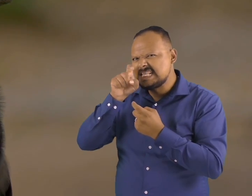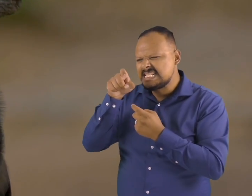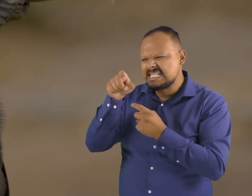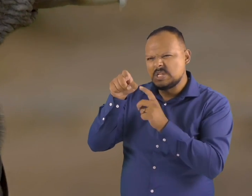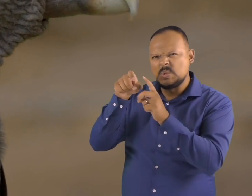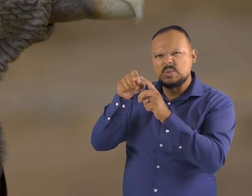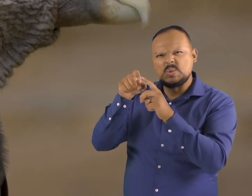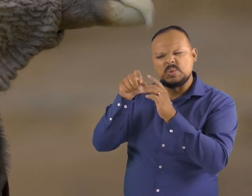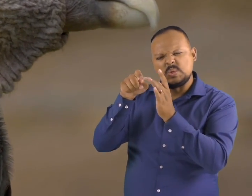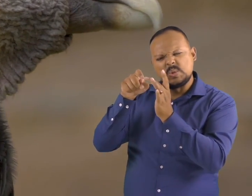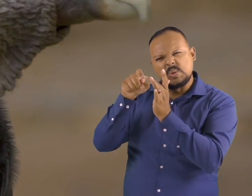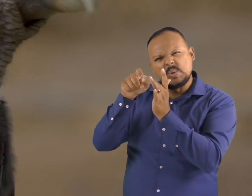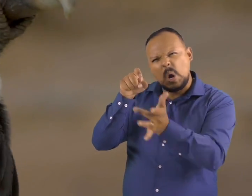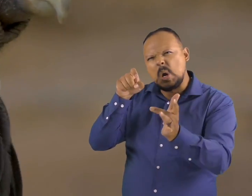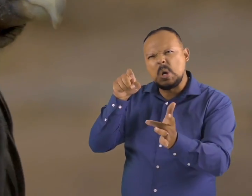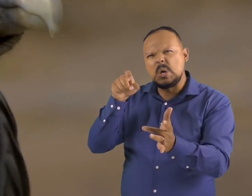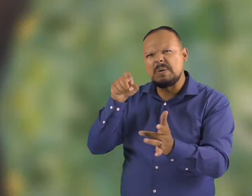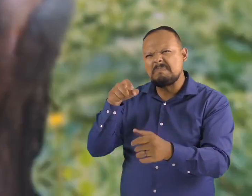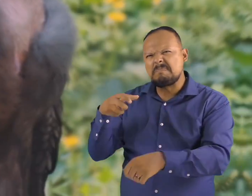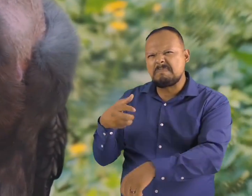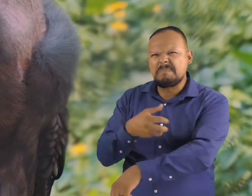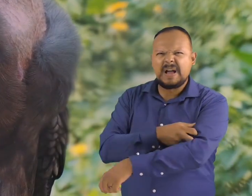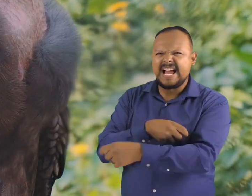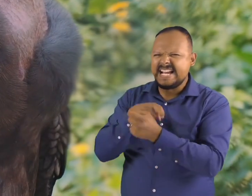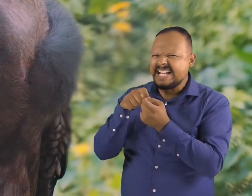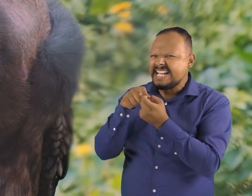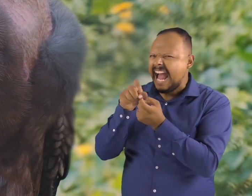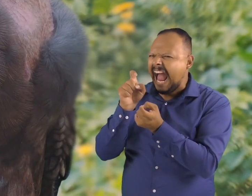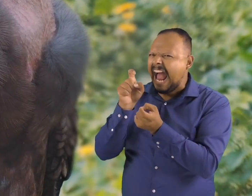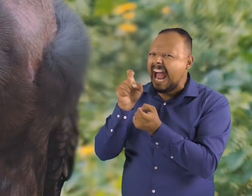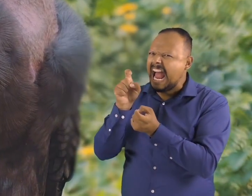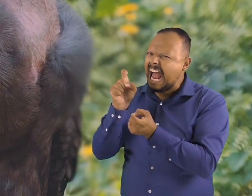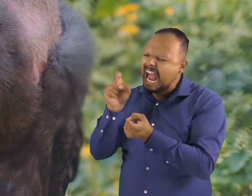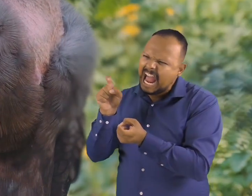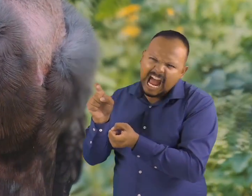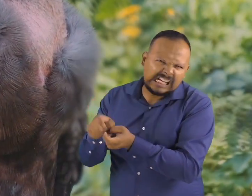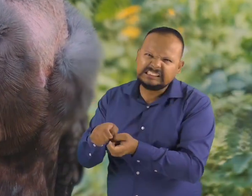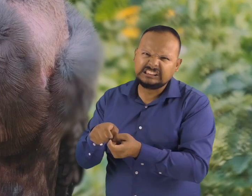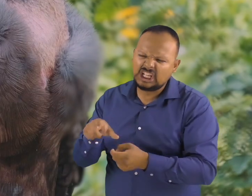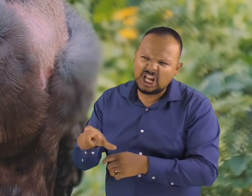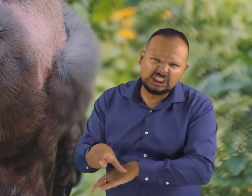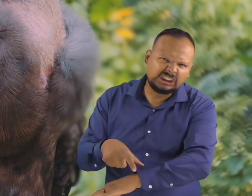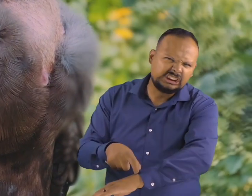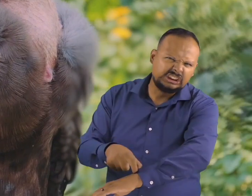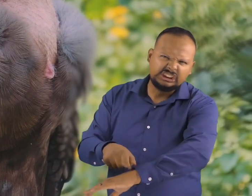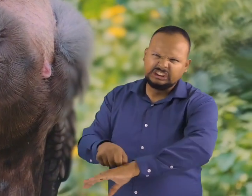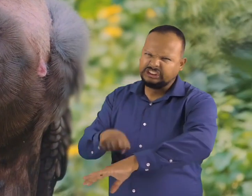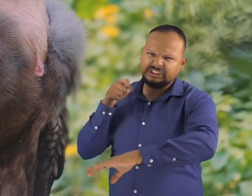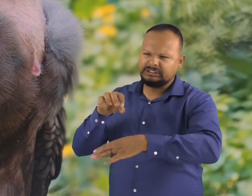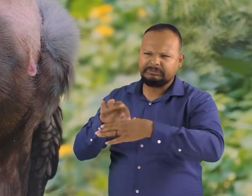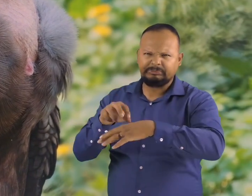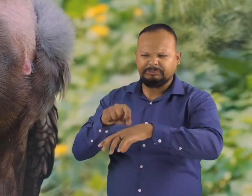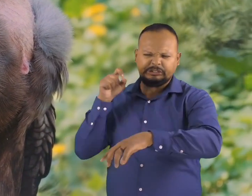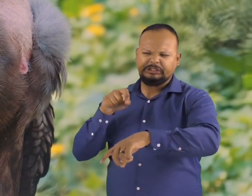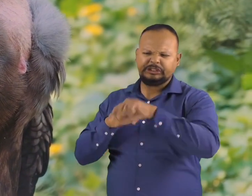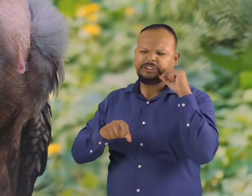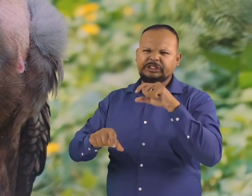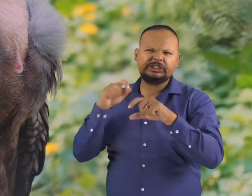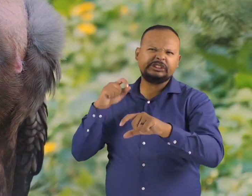tear meat from a carcass. They will also intimidate other scavengers, causing the other scavengers to leave a